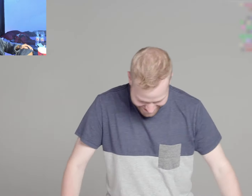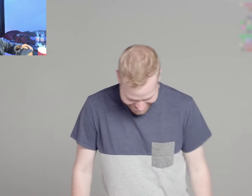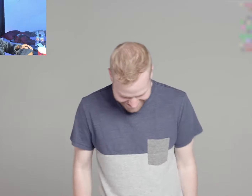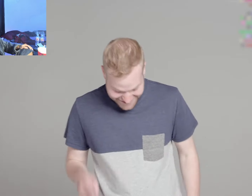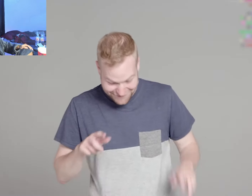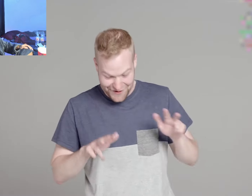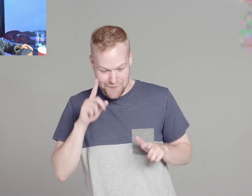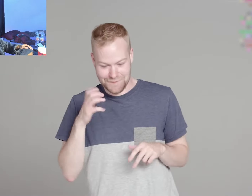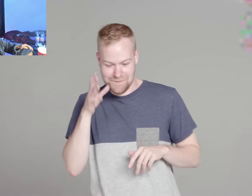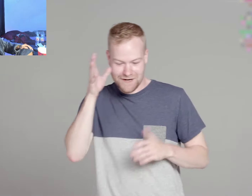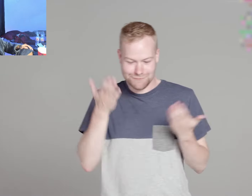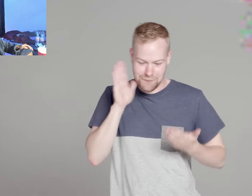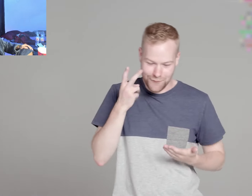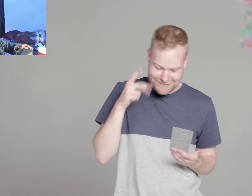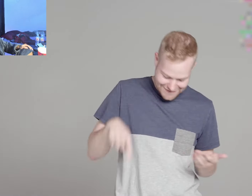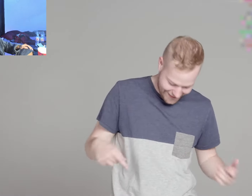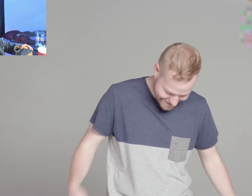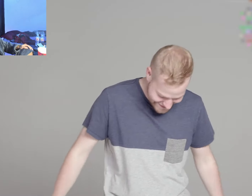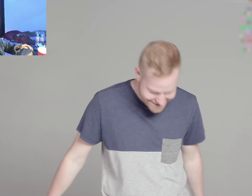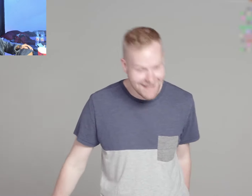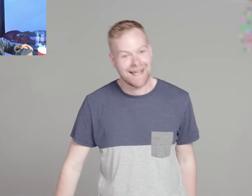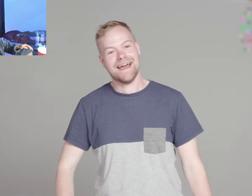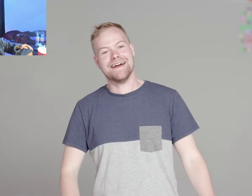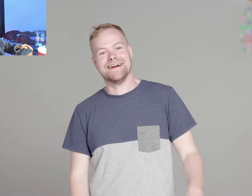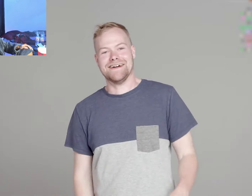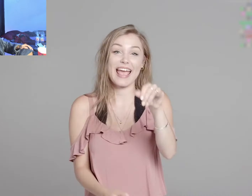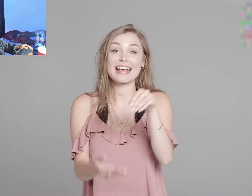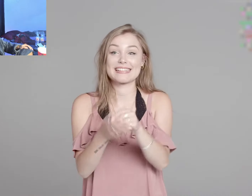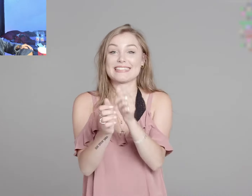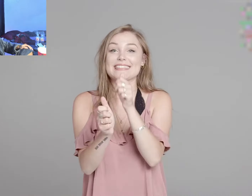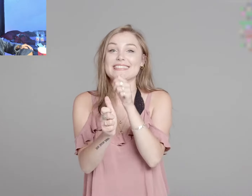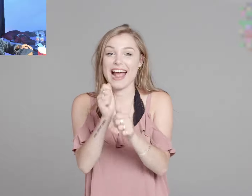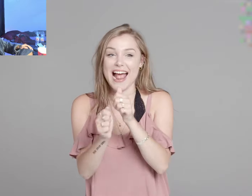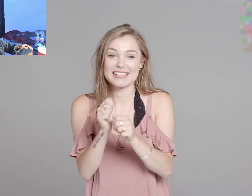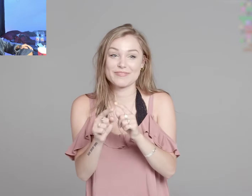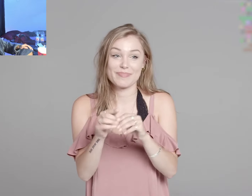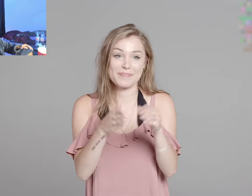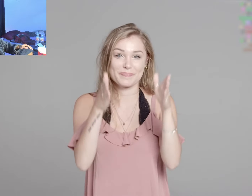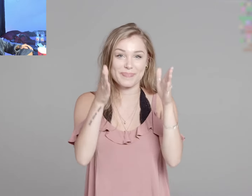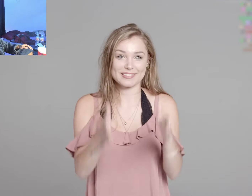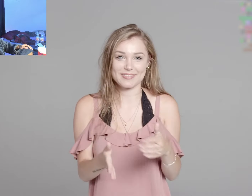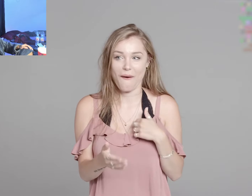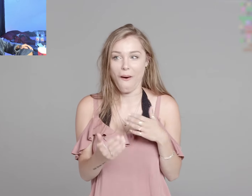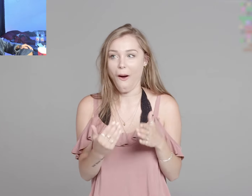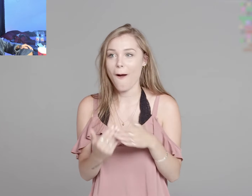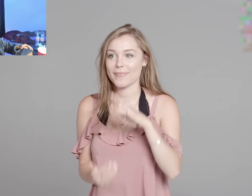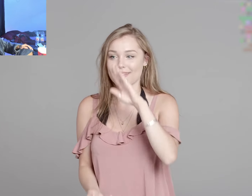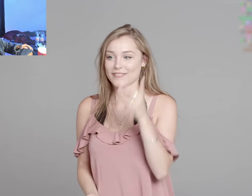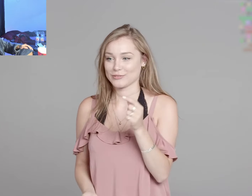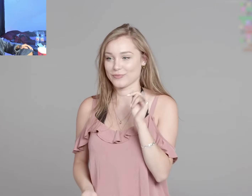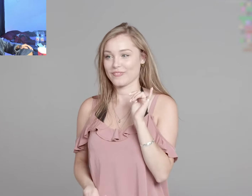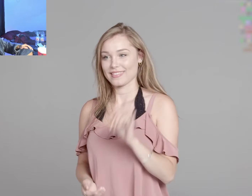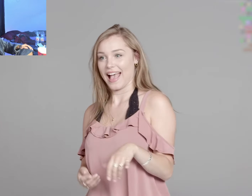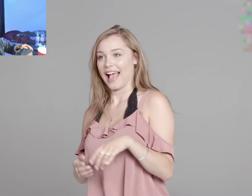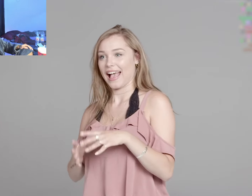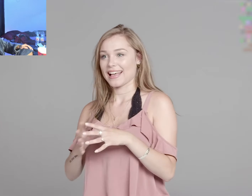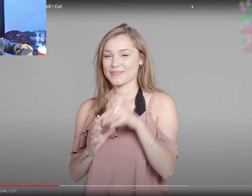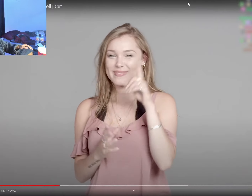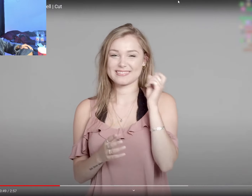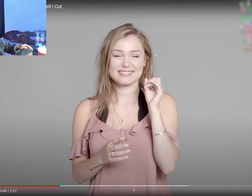Oh It's kind of awkward when a woman's standing right here Well, I do that But I almost never do that in person Like talking'all